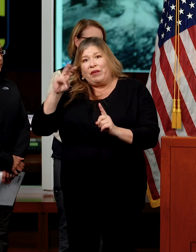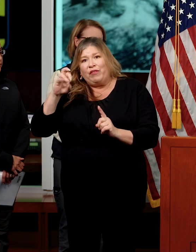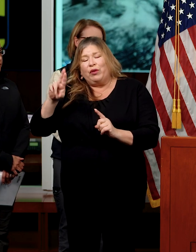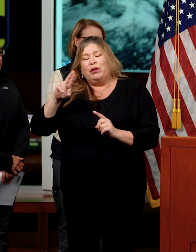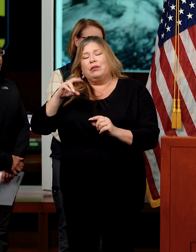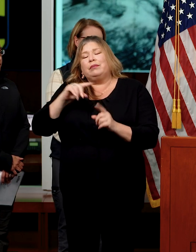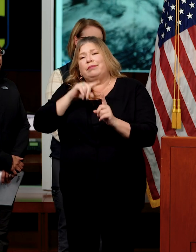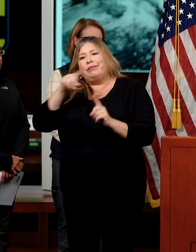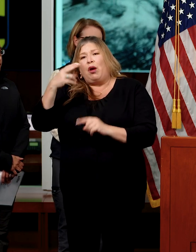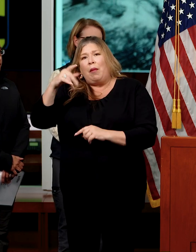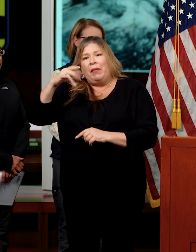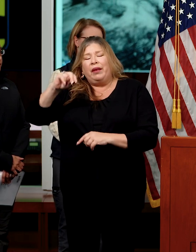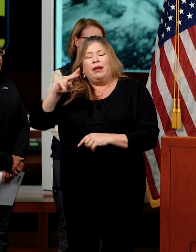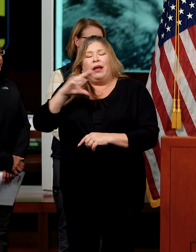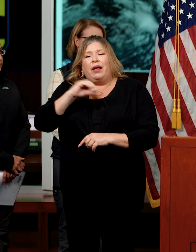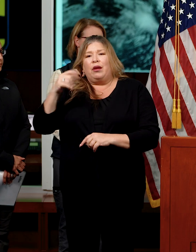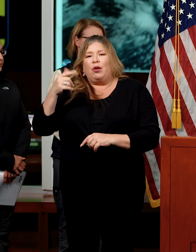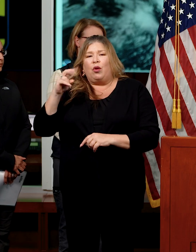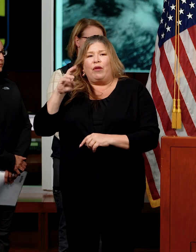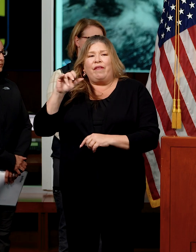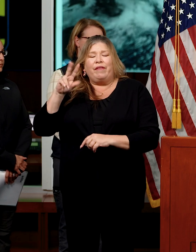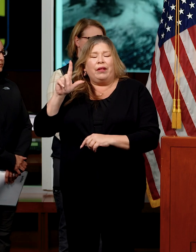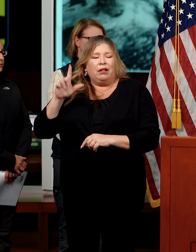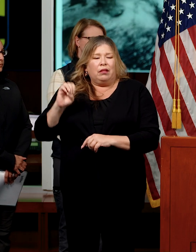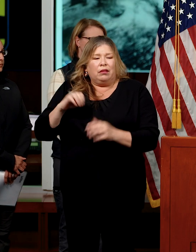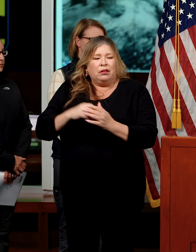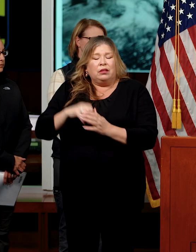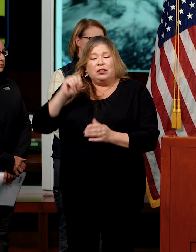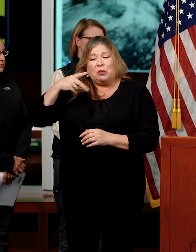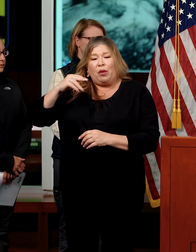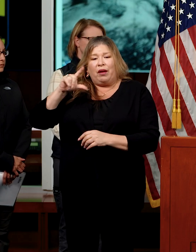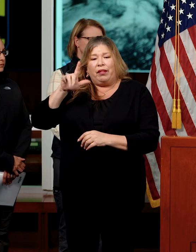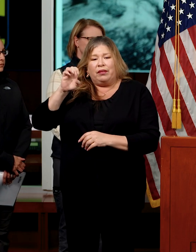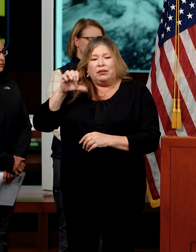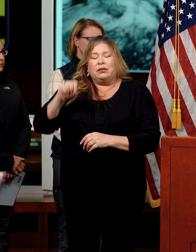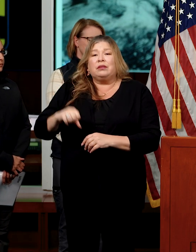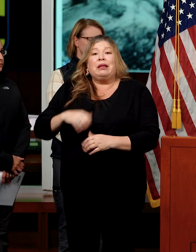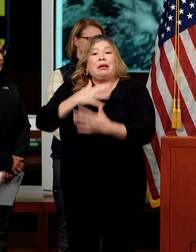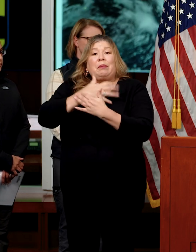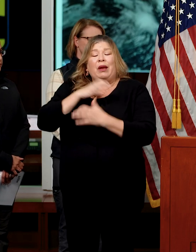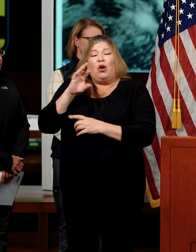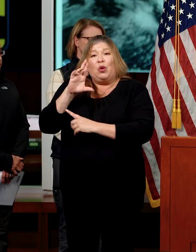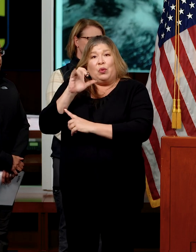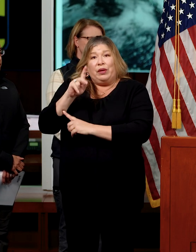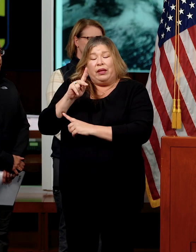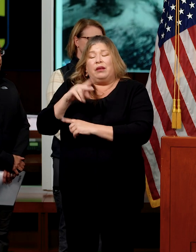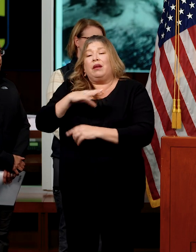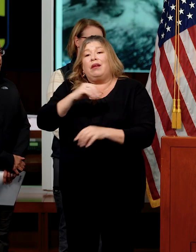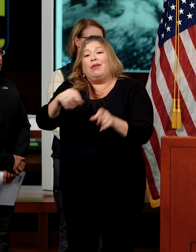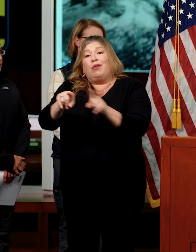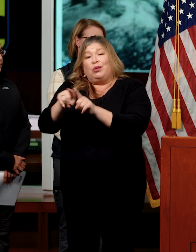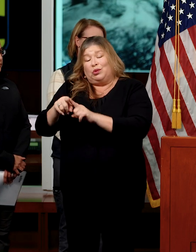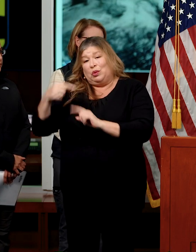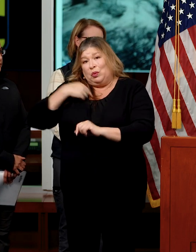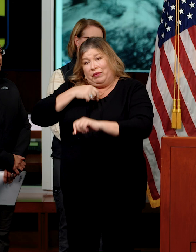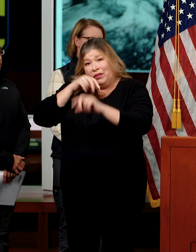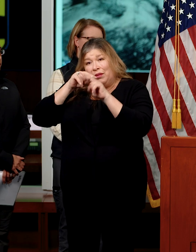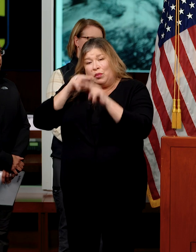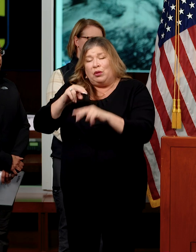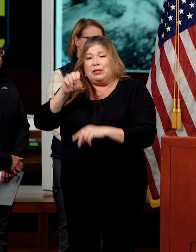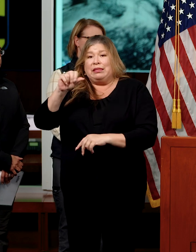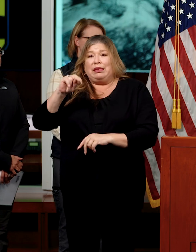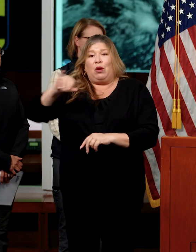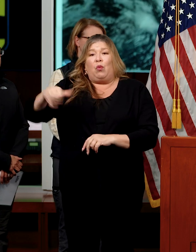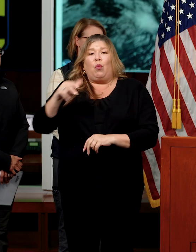and Guerneville, Salinas River at Spreckles, Bear Creek at McKee Road, and we are also monitoring the San